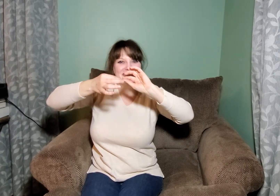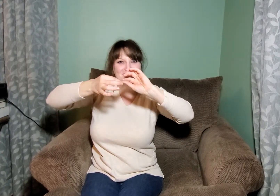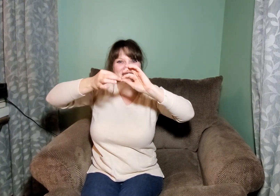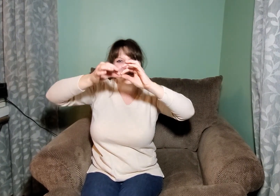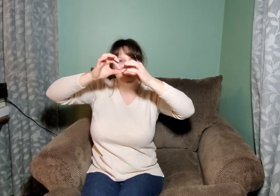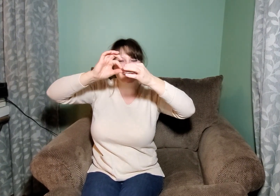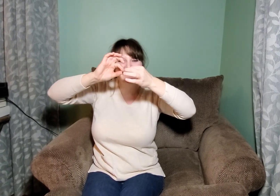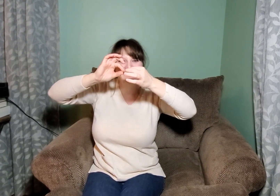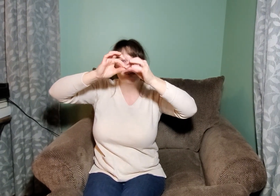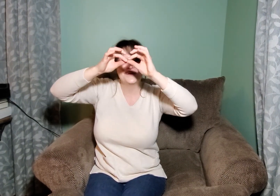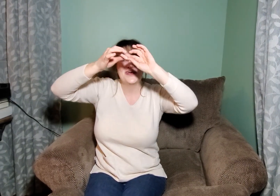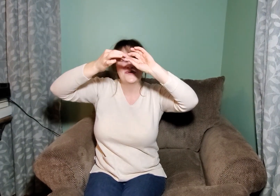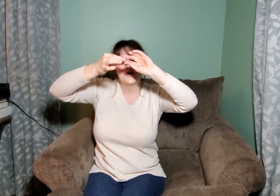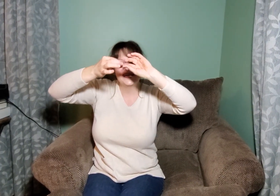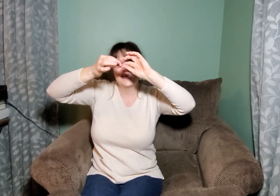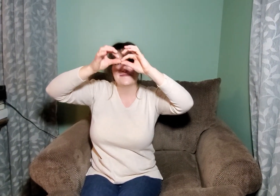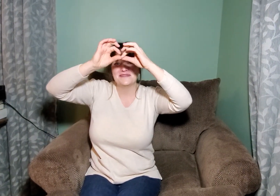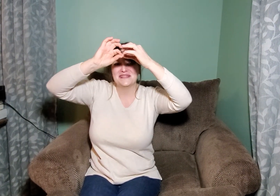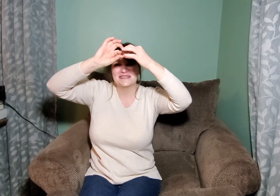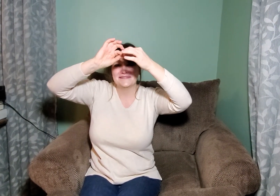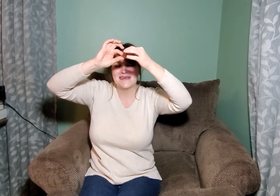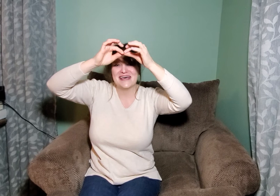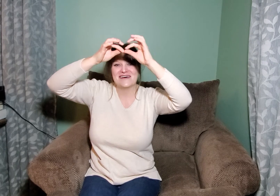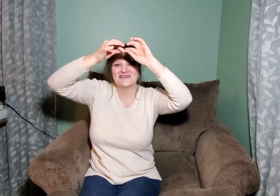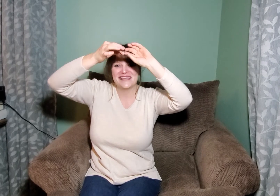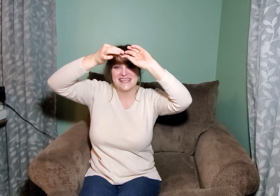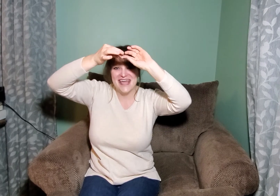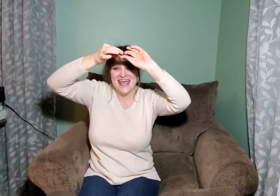Spider went up the spout again.